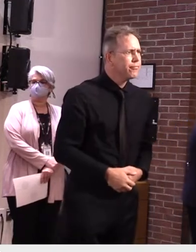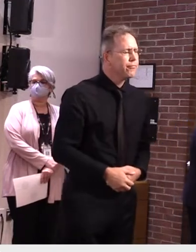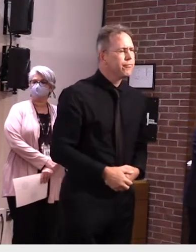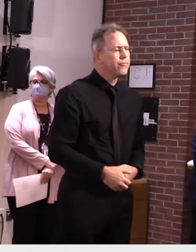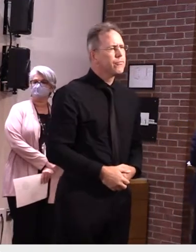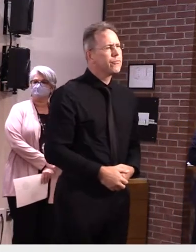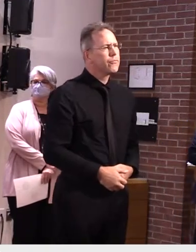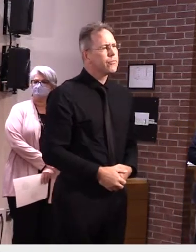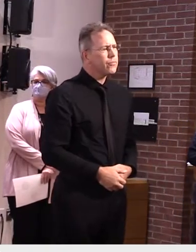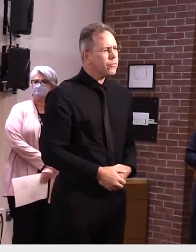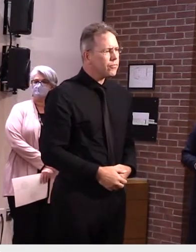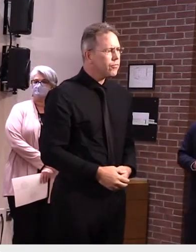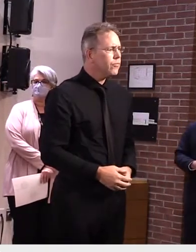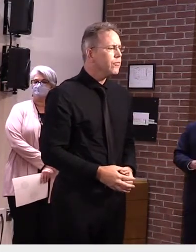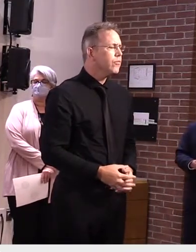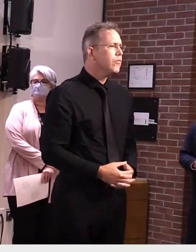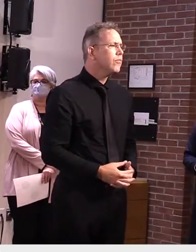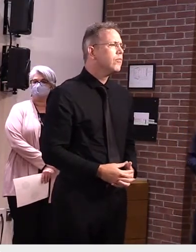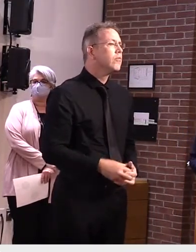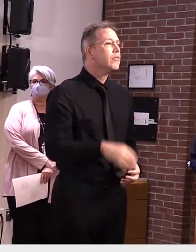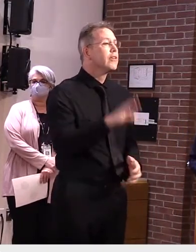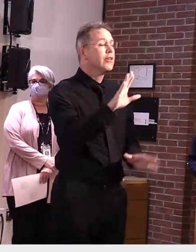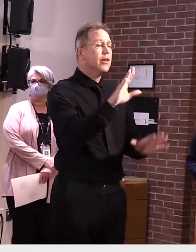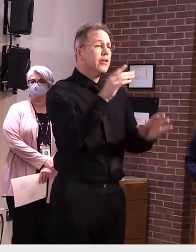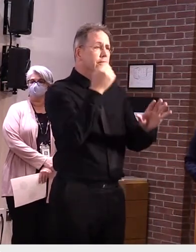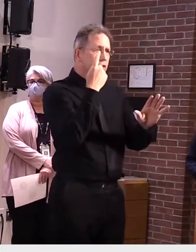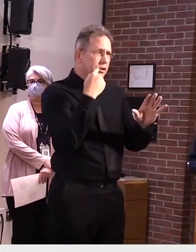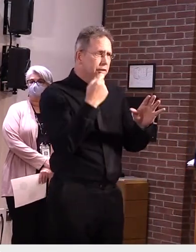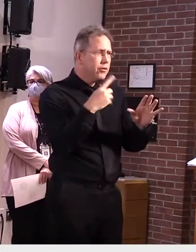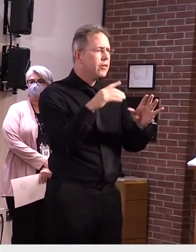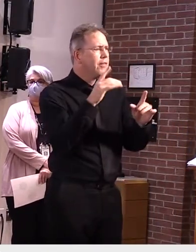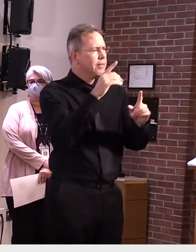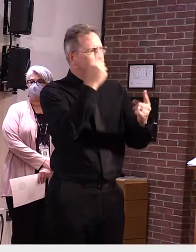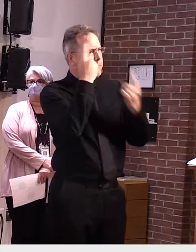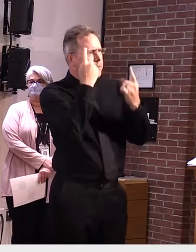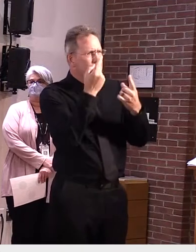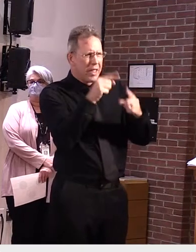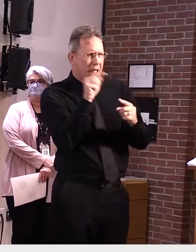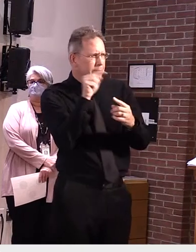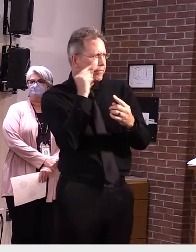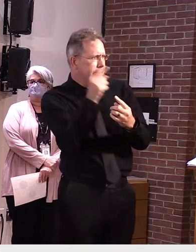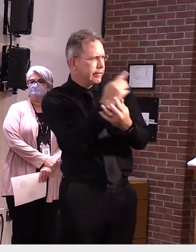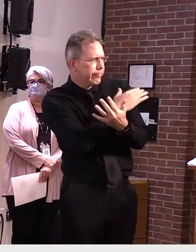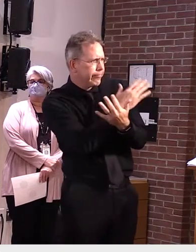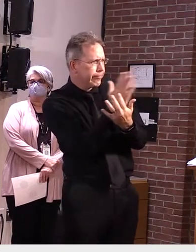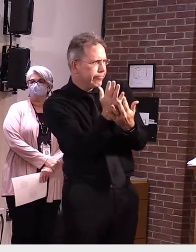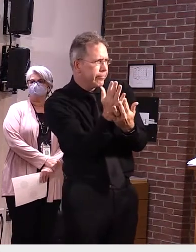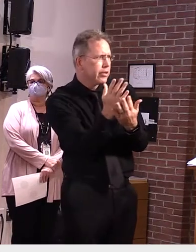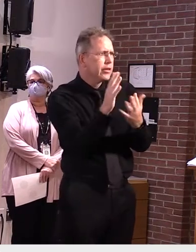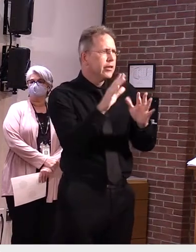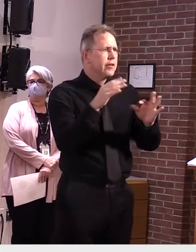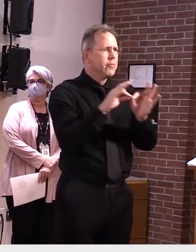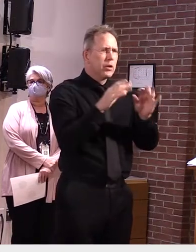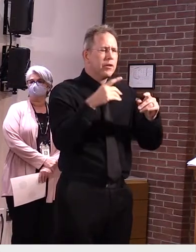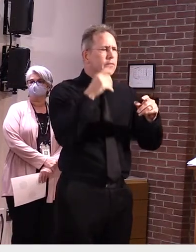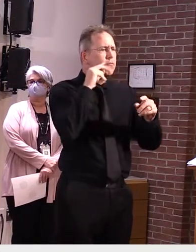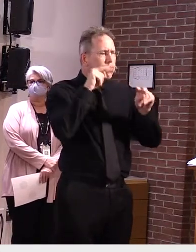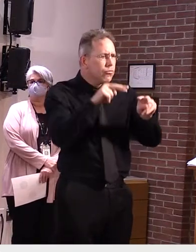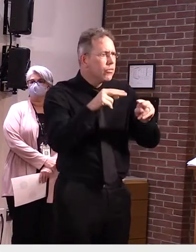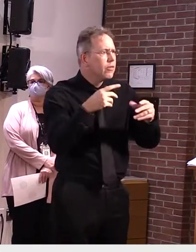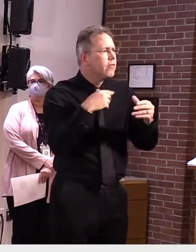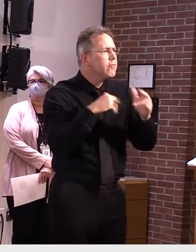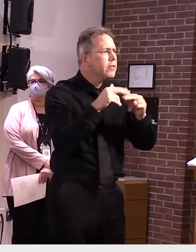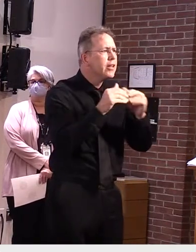First, I want to note that we're considering a number of steps to strengthen guidance, particularly around off-the-ice